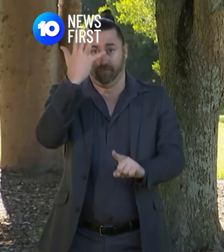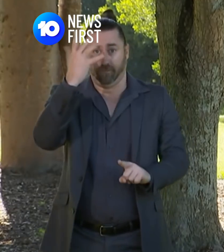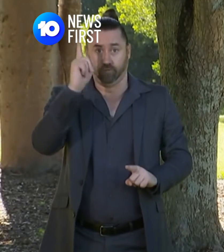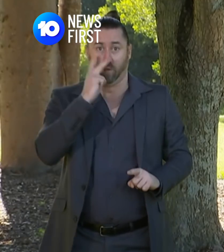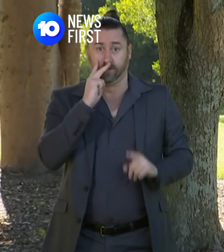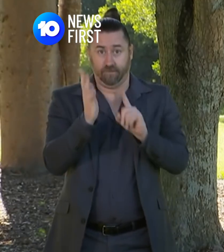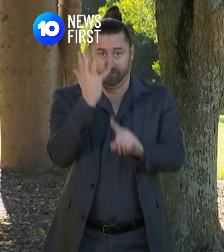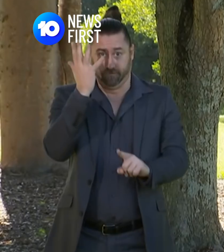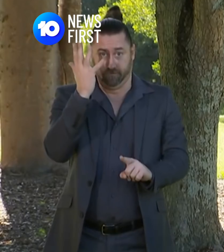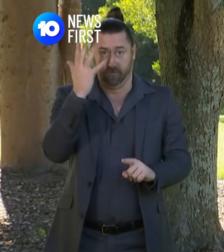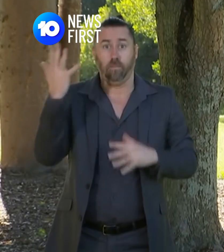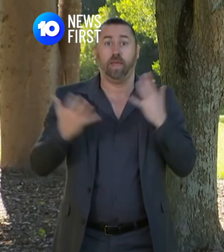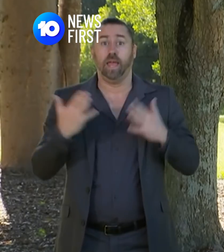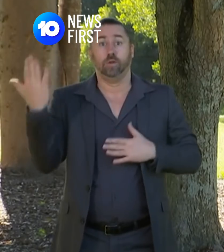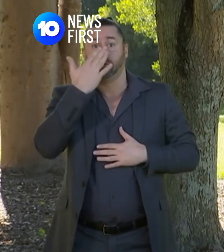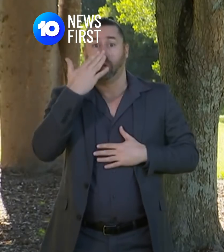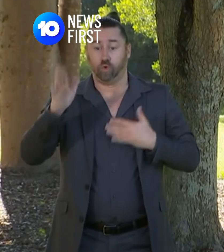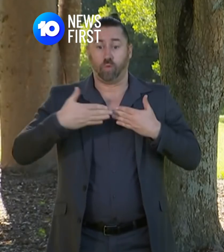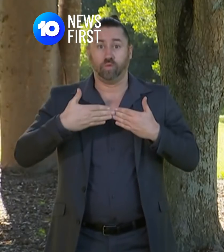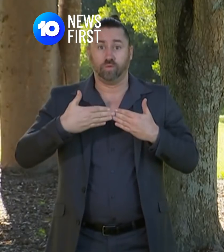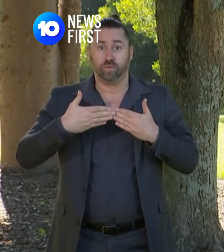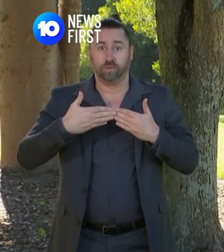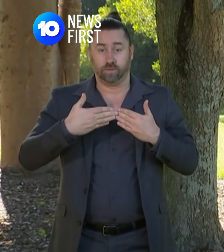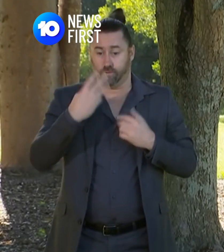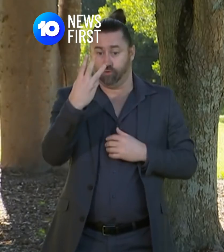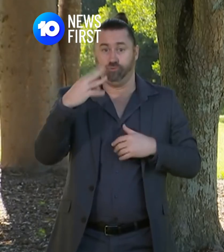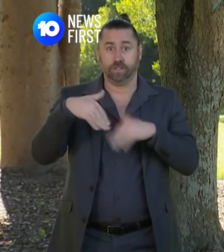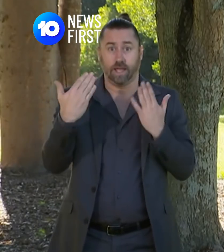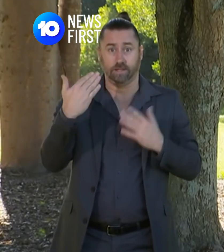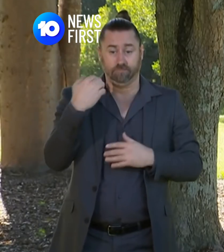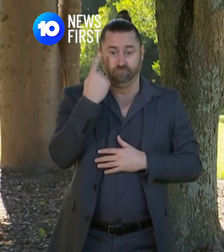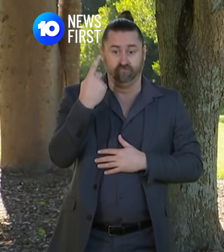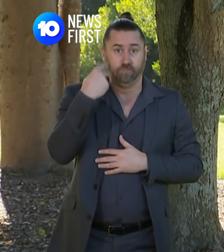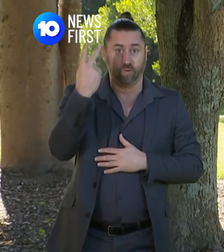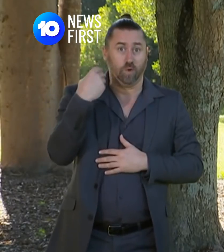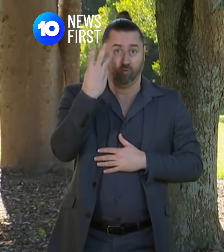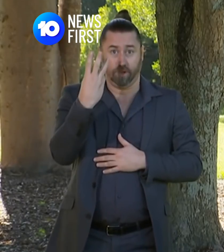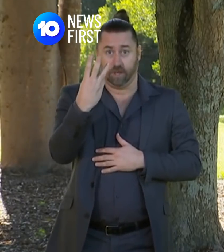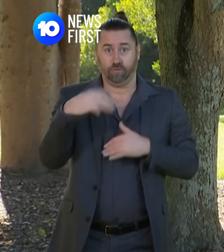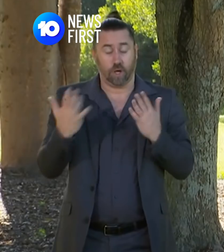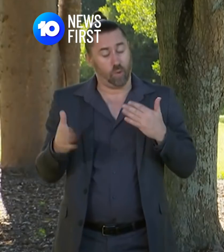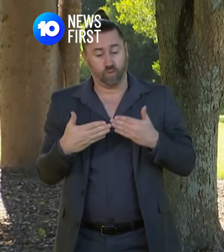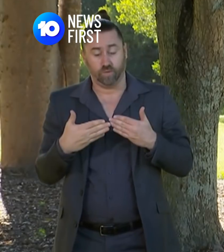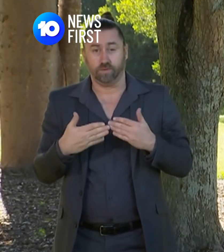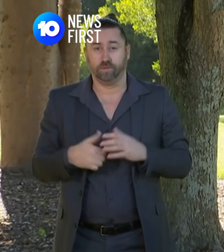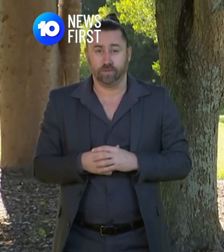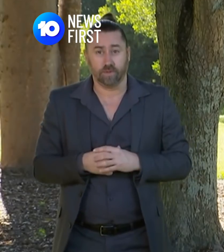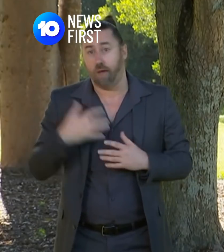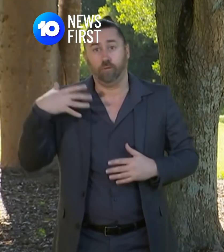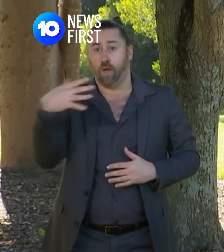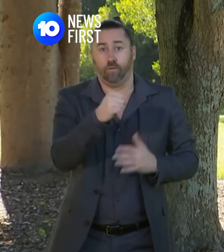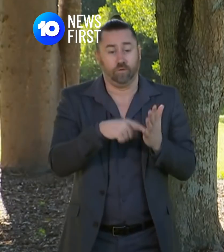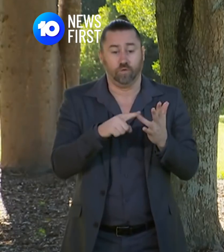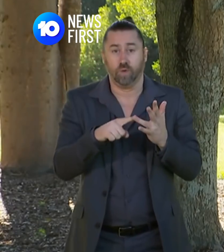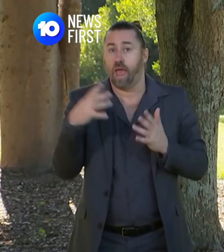That'll mean that our schools will close from tomorrow and as I said we need to do this.